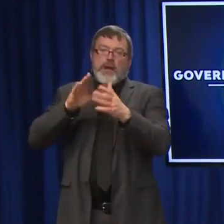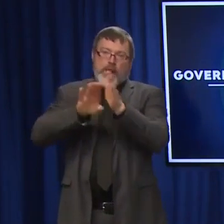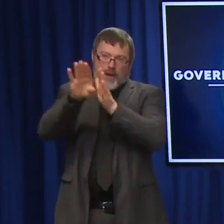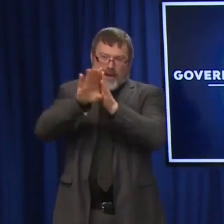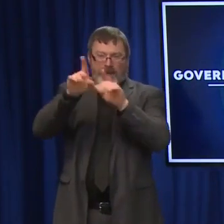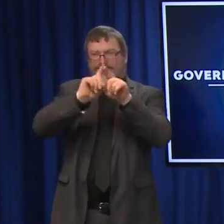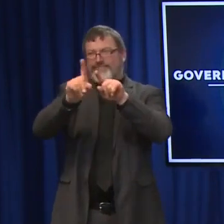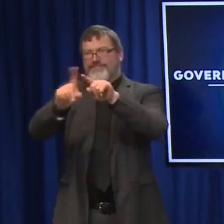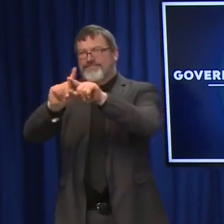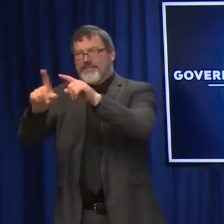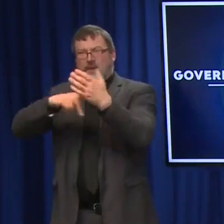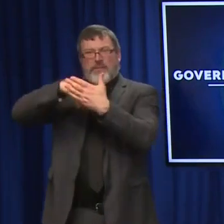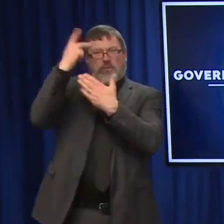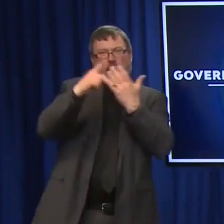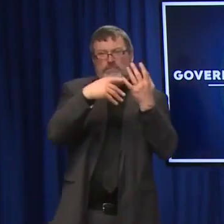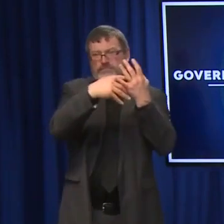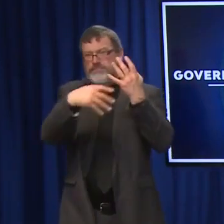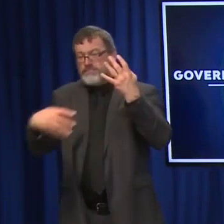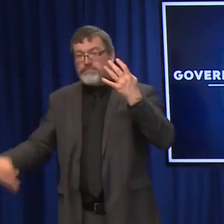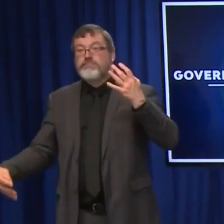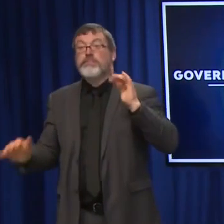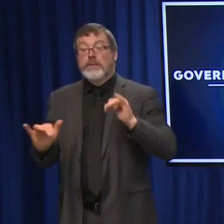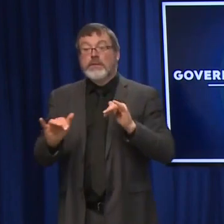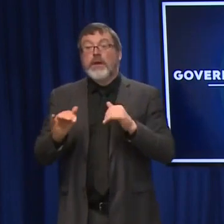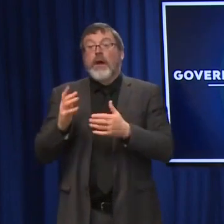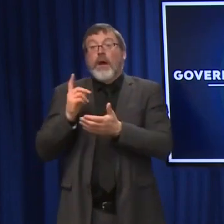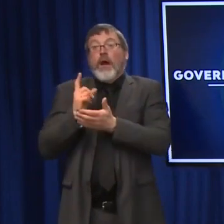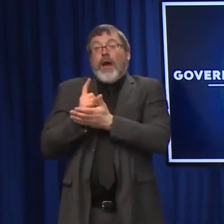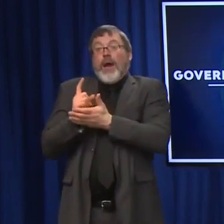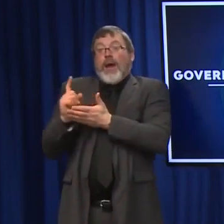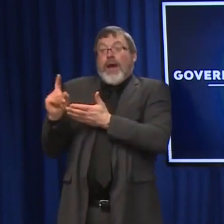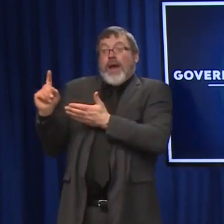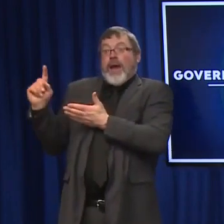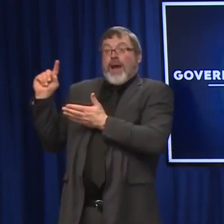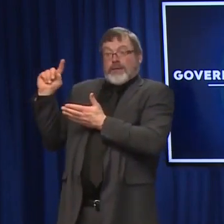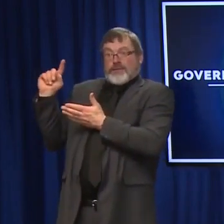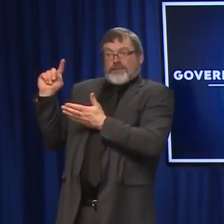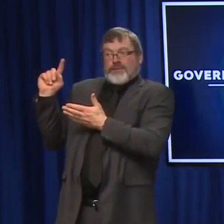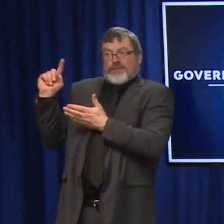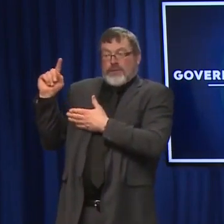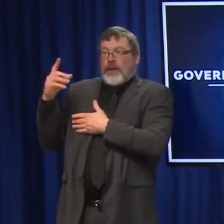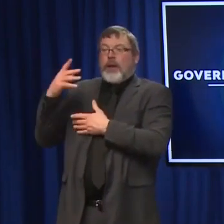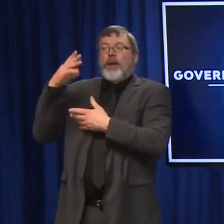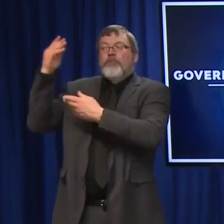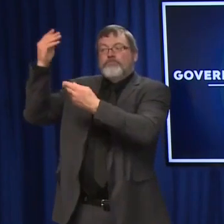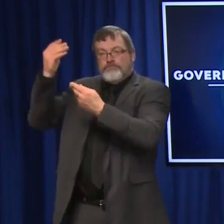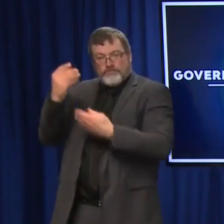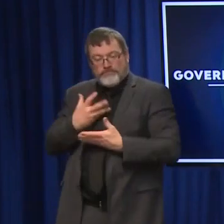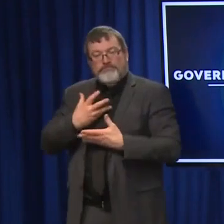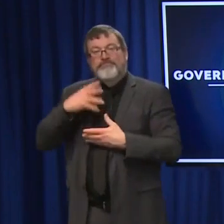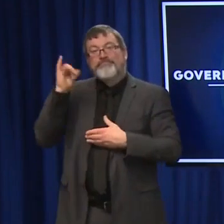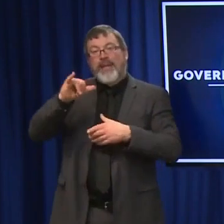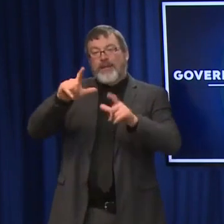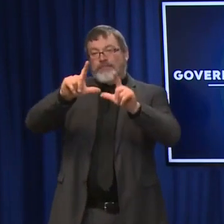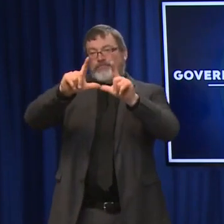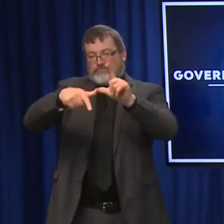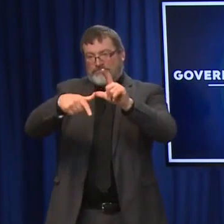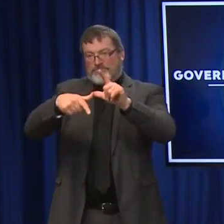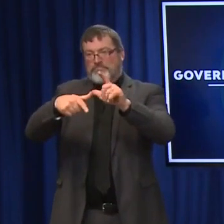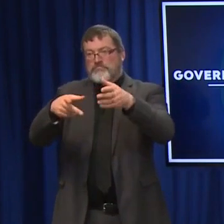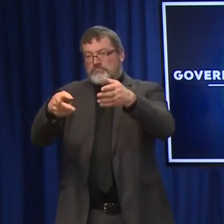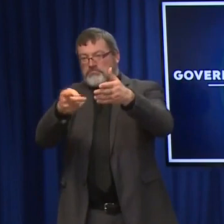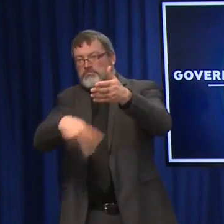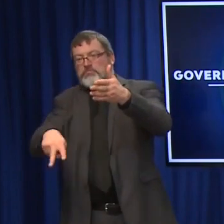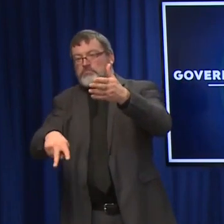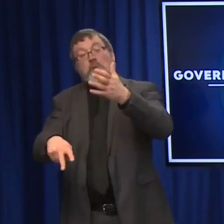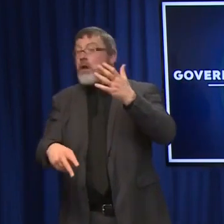find out late last week, the program was really set to end in two weeks, but we found out very late last week that there is a slight extension on the program,